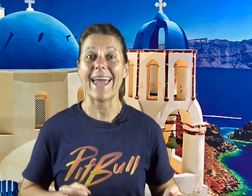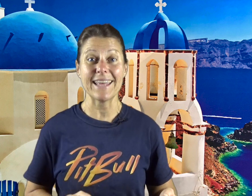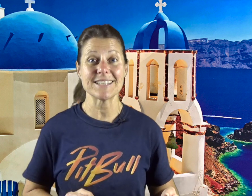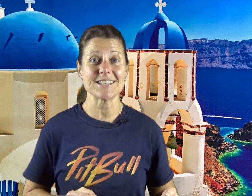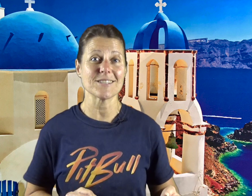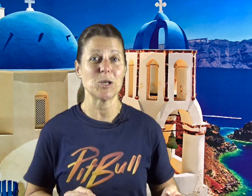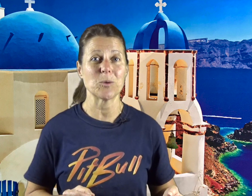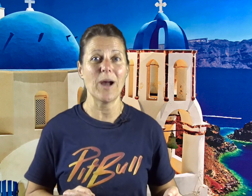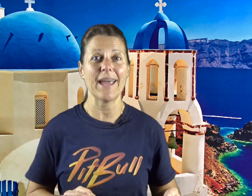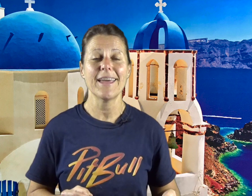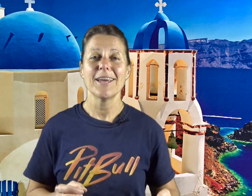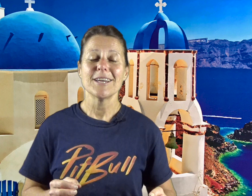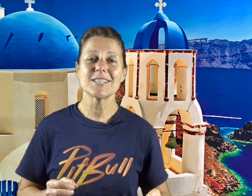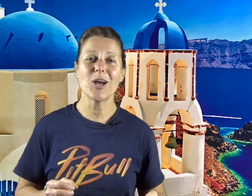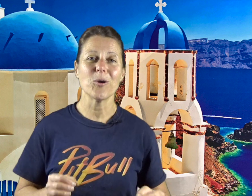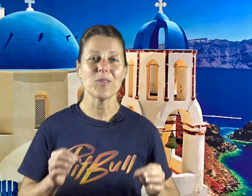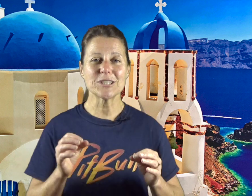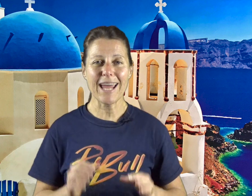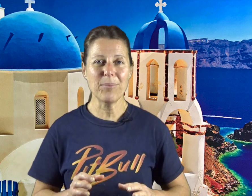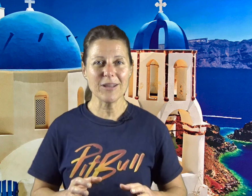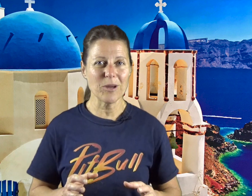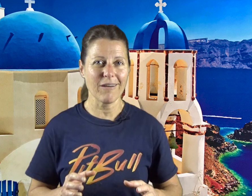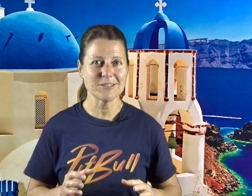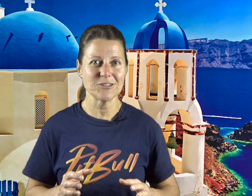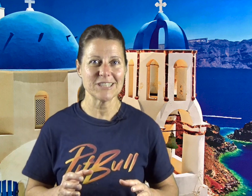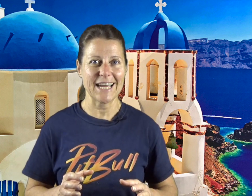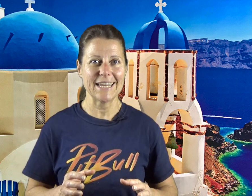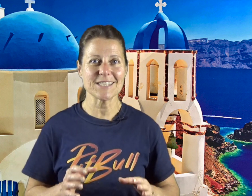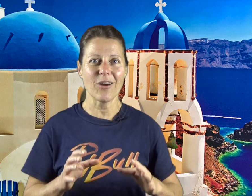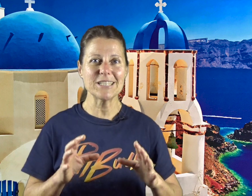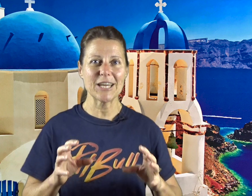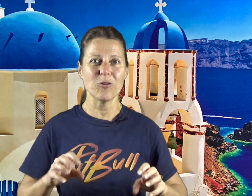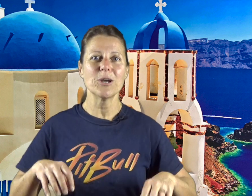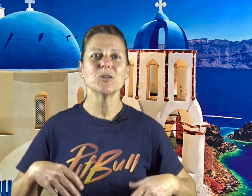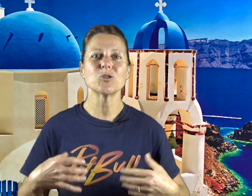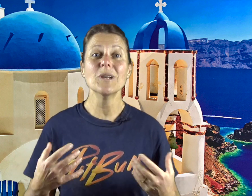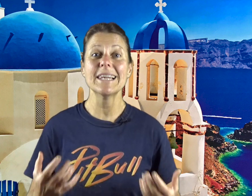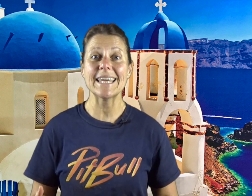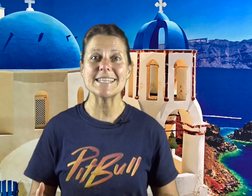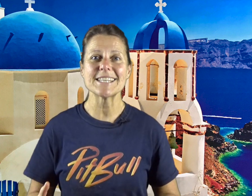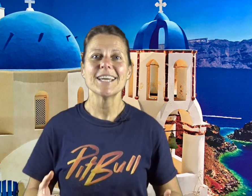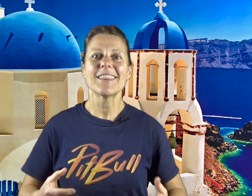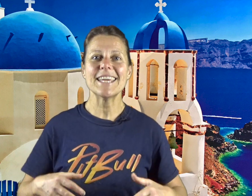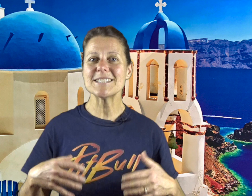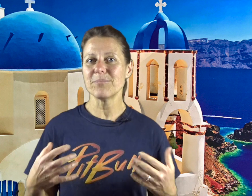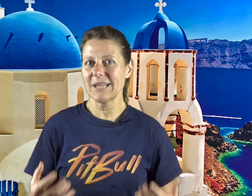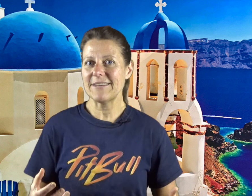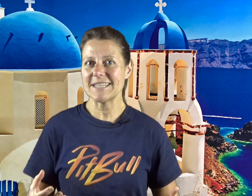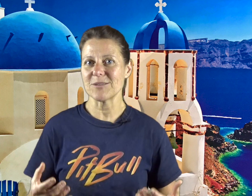ancestors along the way. So the tapping that we're going to do today is going to help to release these belief systems,